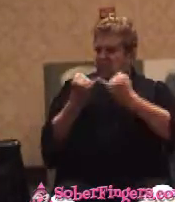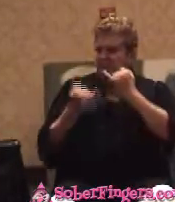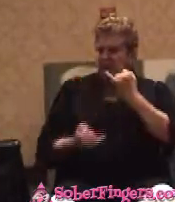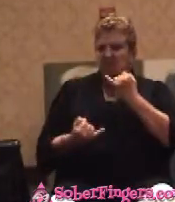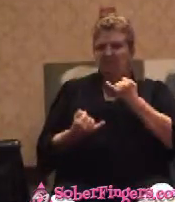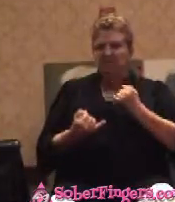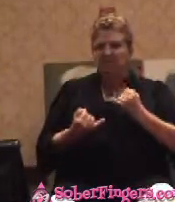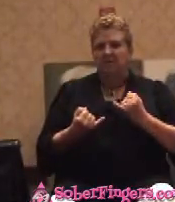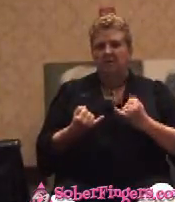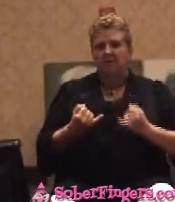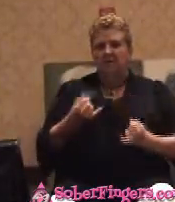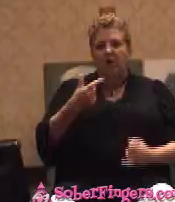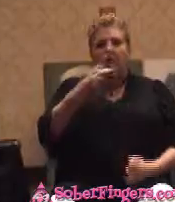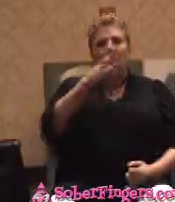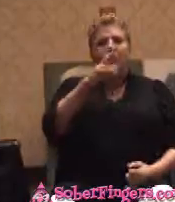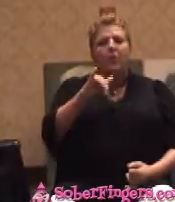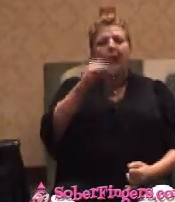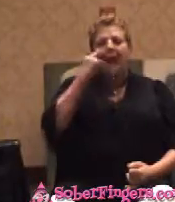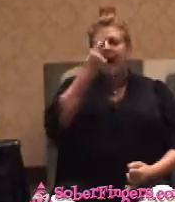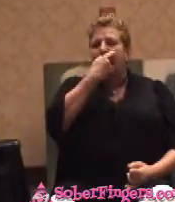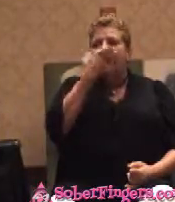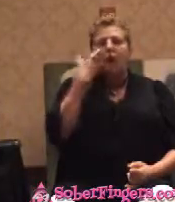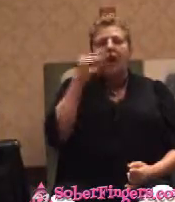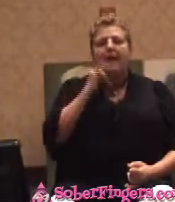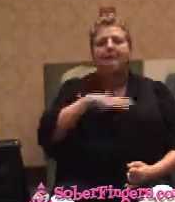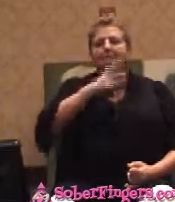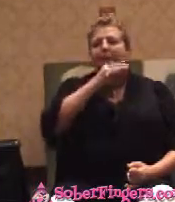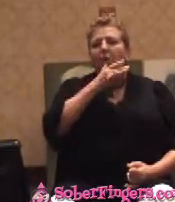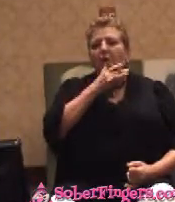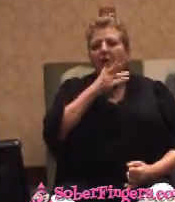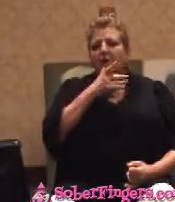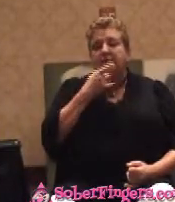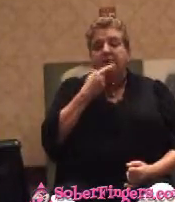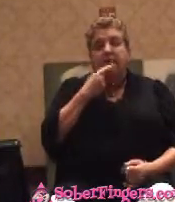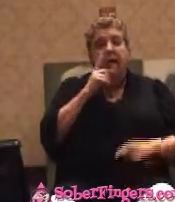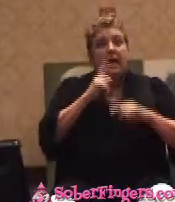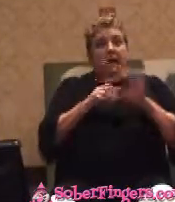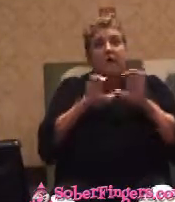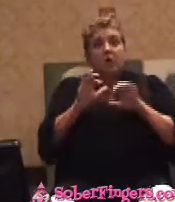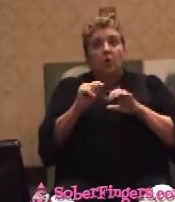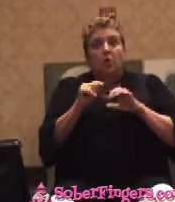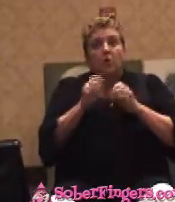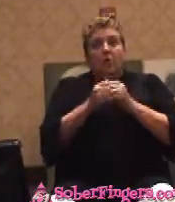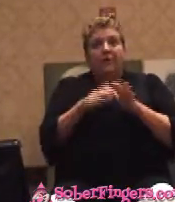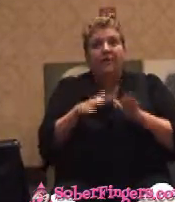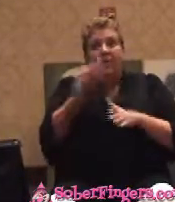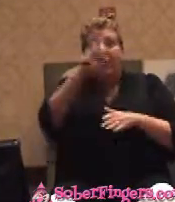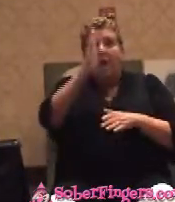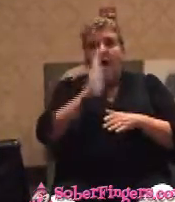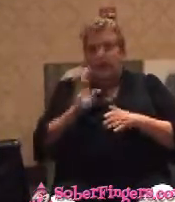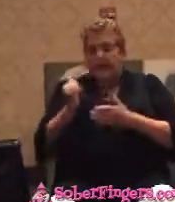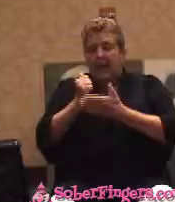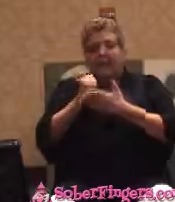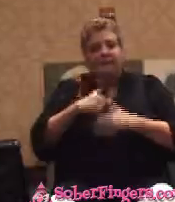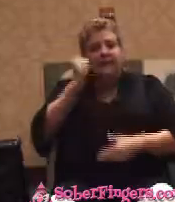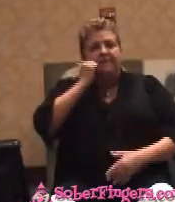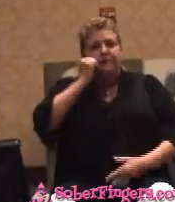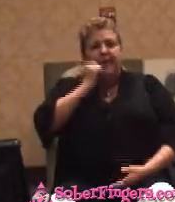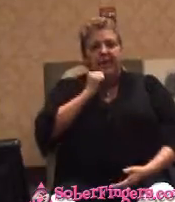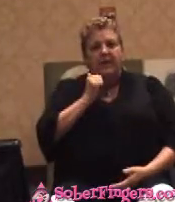had gray eyes like my mother. She said, I couldn't do it without God. He sustains me every day. He is the strength